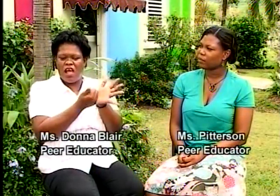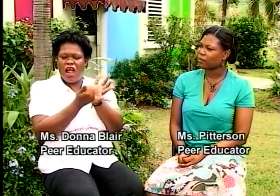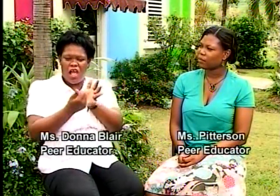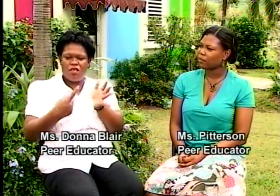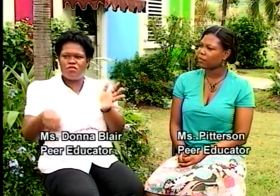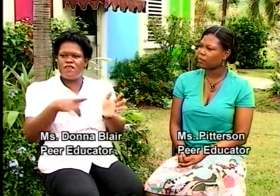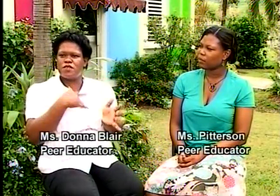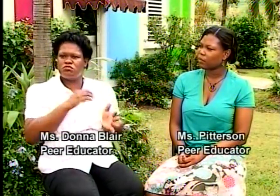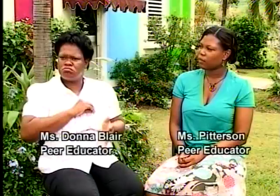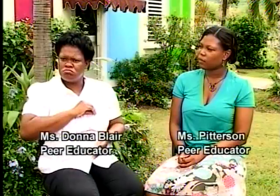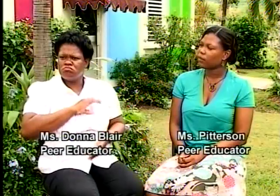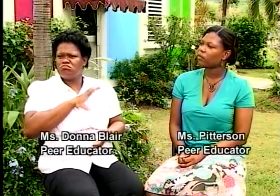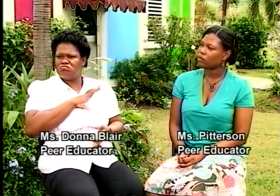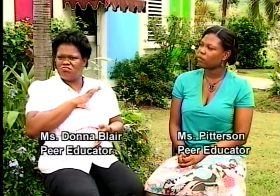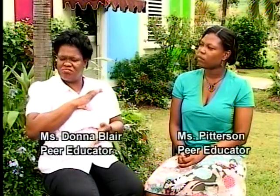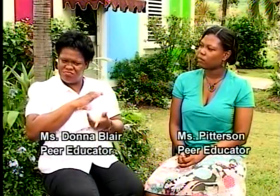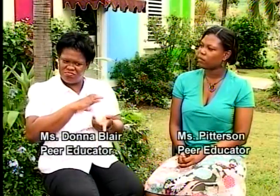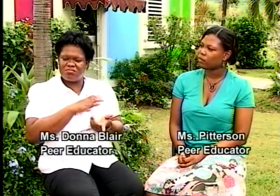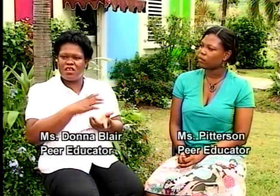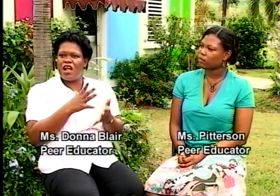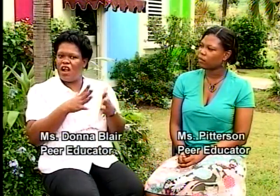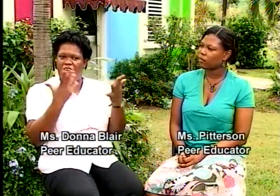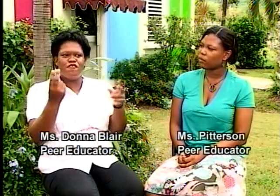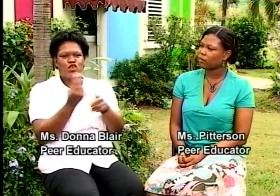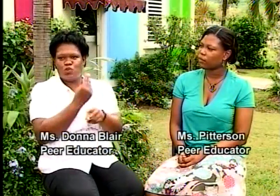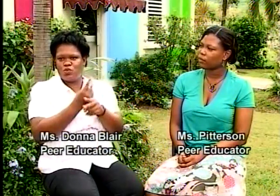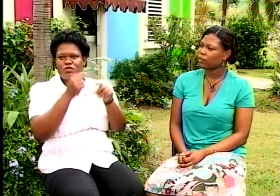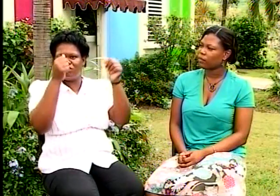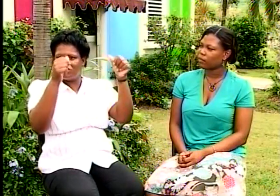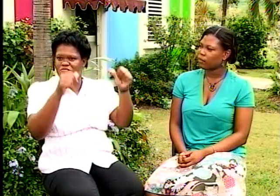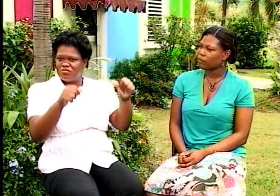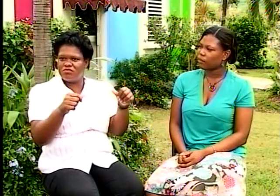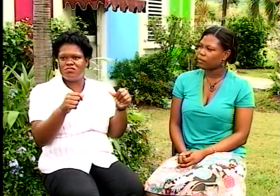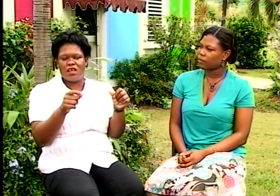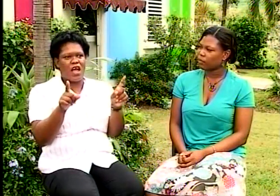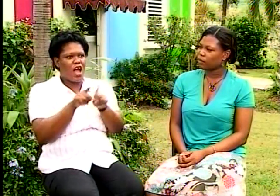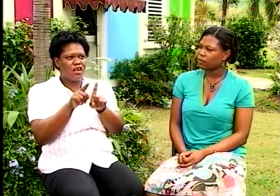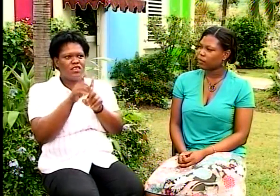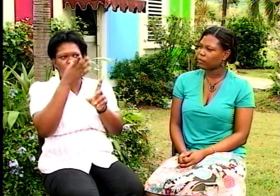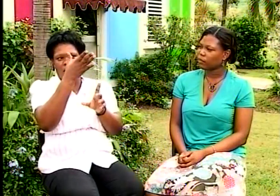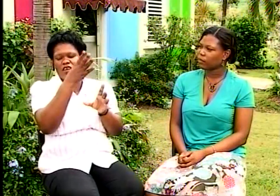read. And the children feel proud that they could understand and they could use the material.